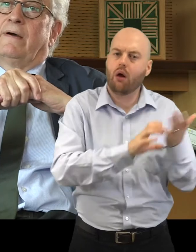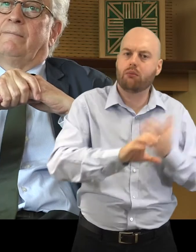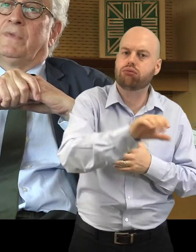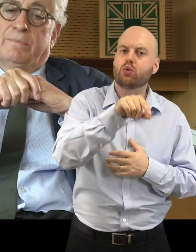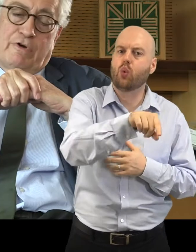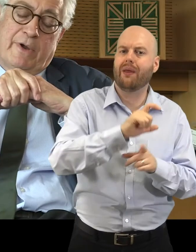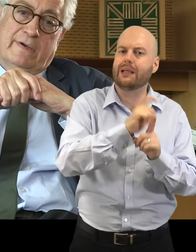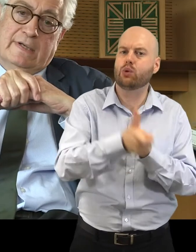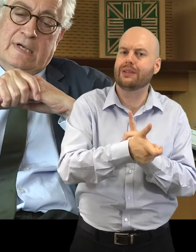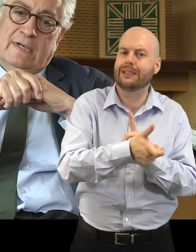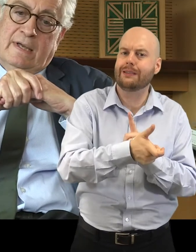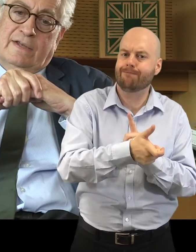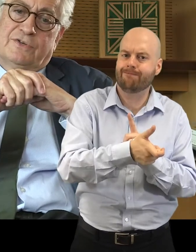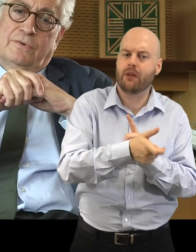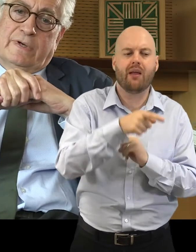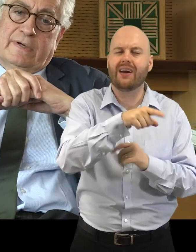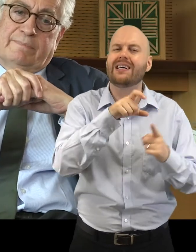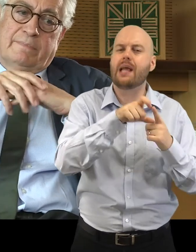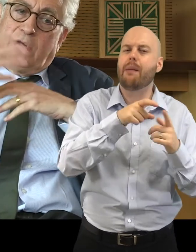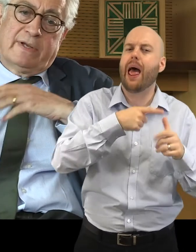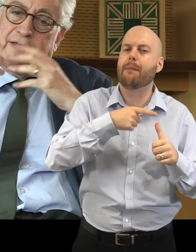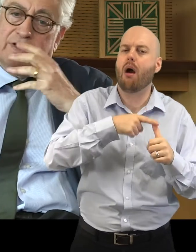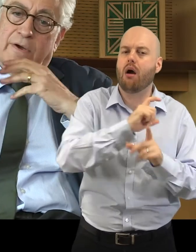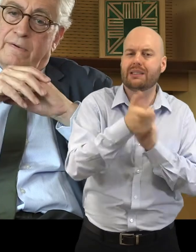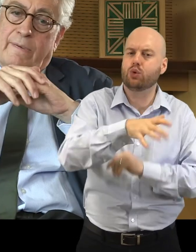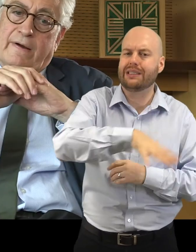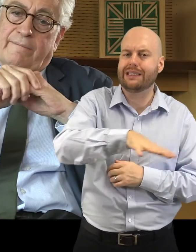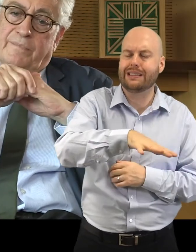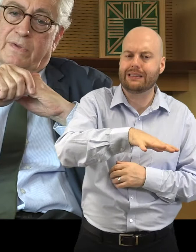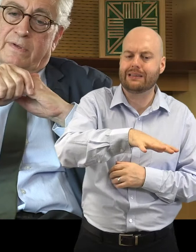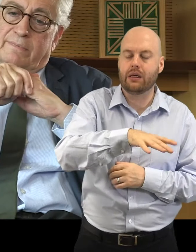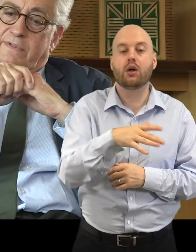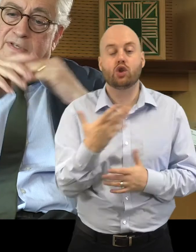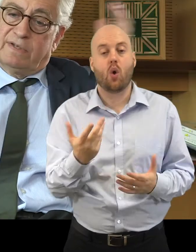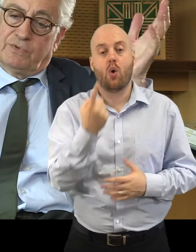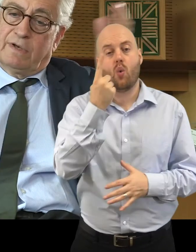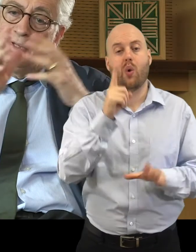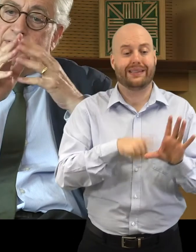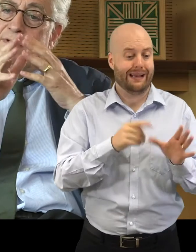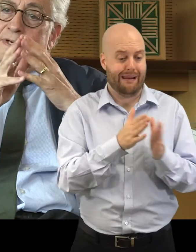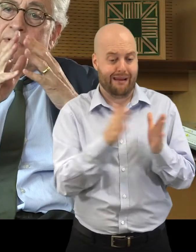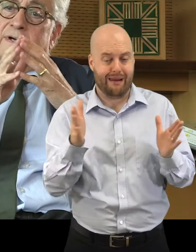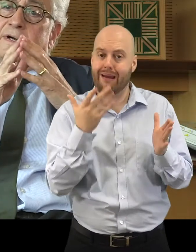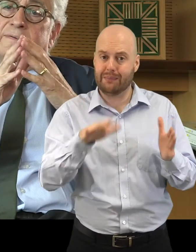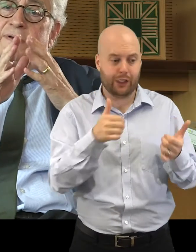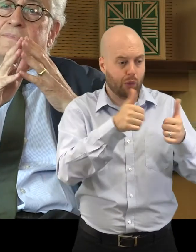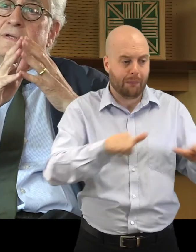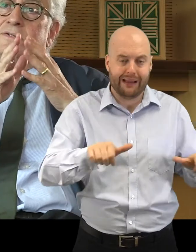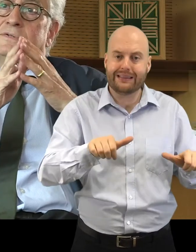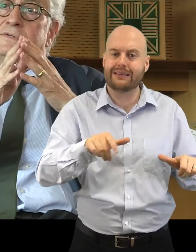primarily. And so, on a given year since it was completed, something to